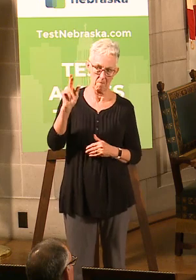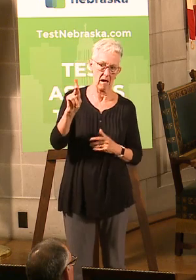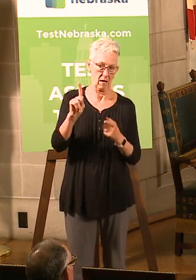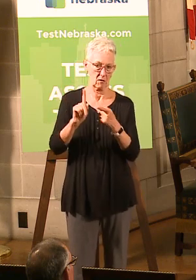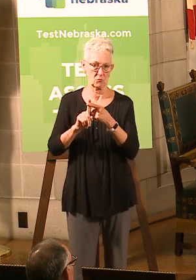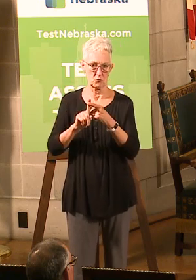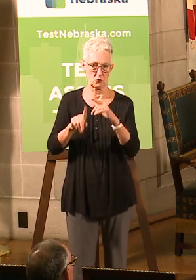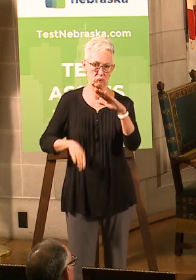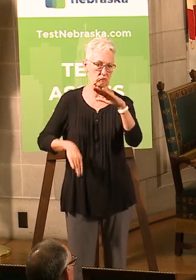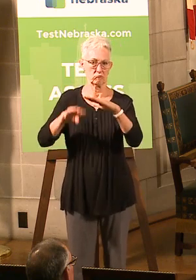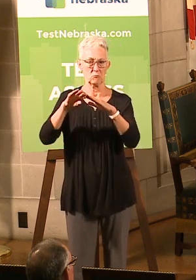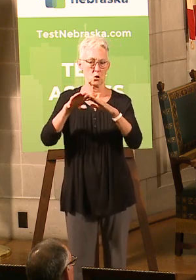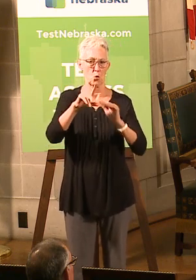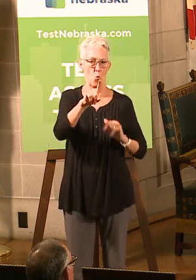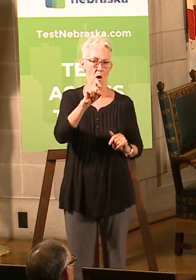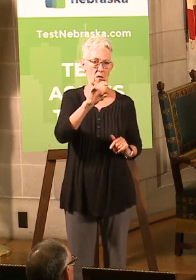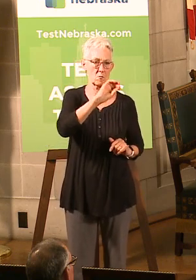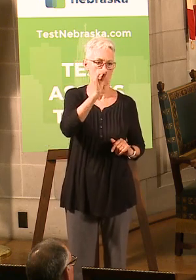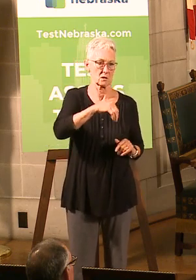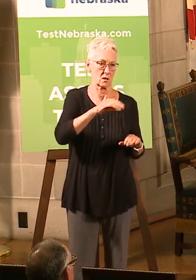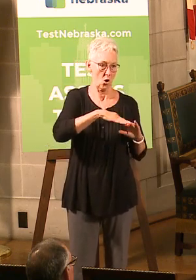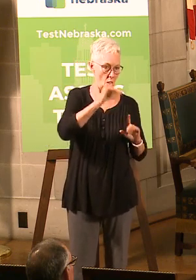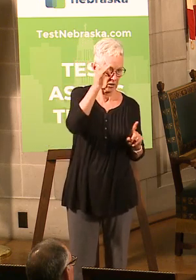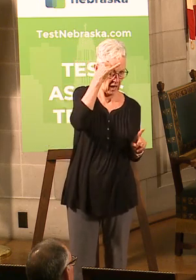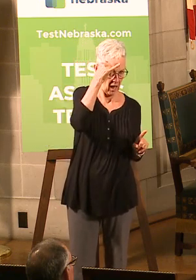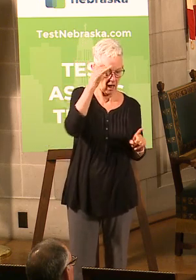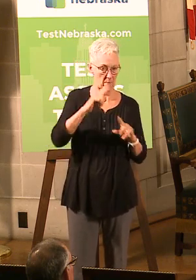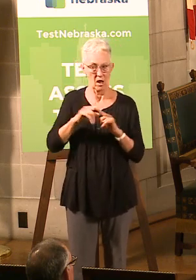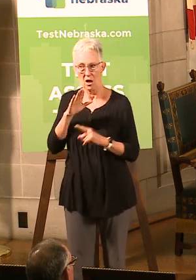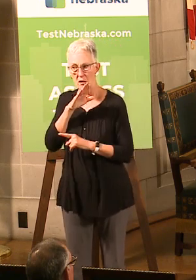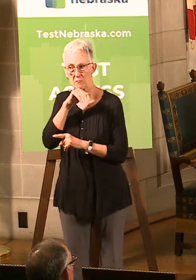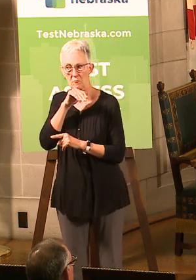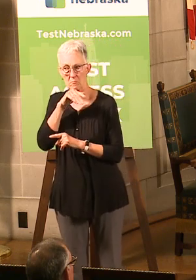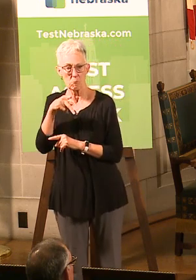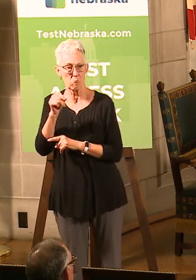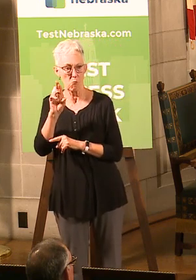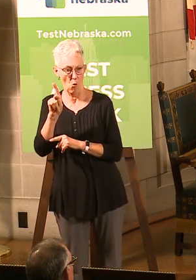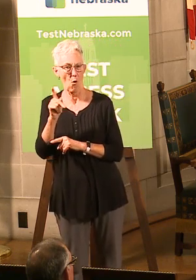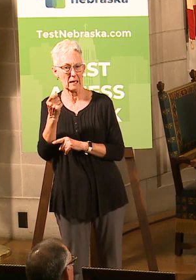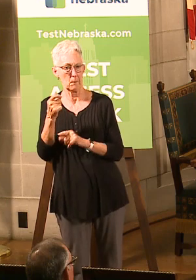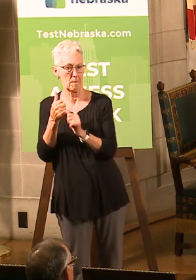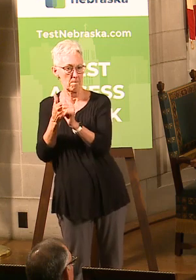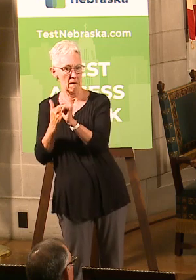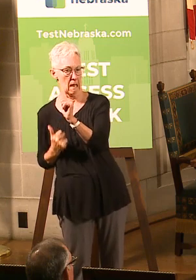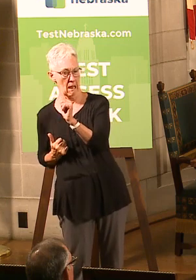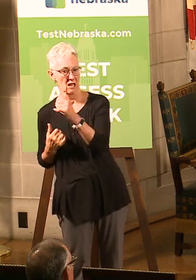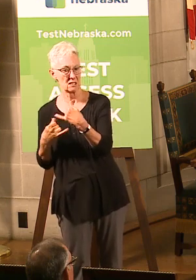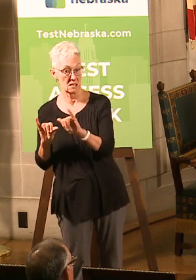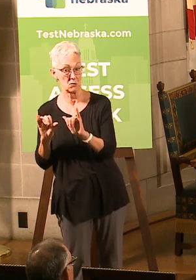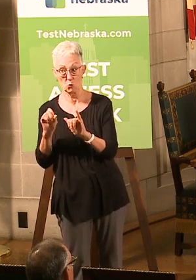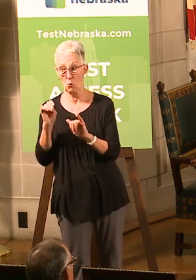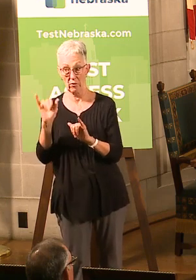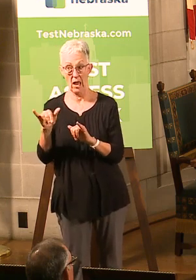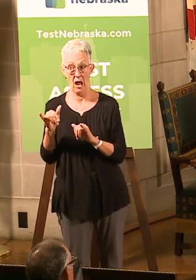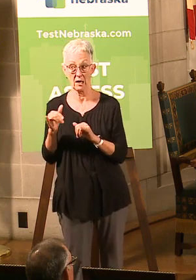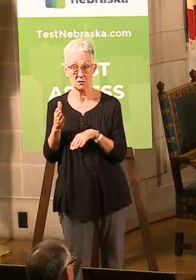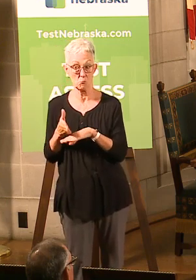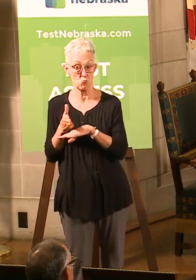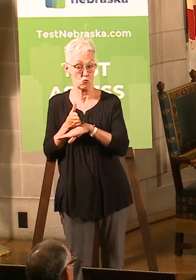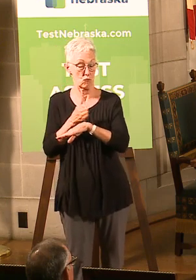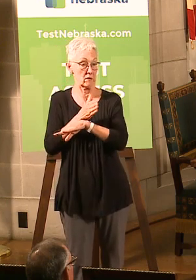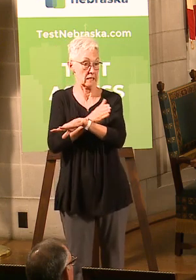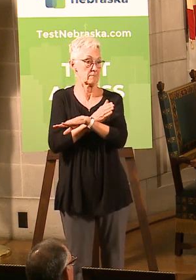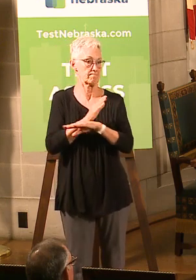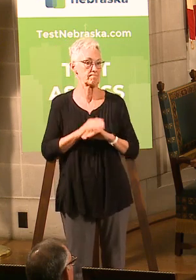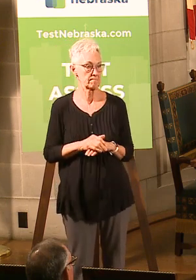And on the hogs, we're a little bit trailing that yet. But so that's coming back, so that's hopeful. And then as